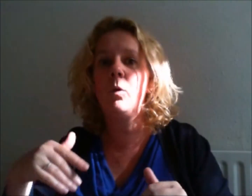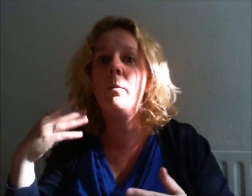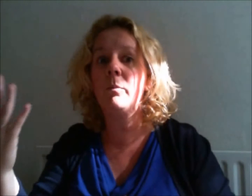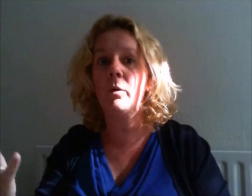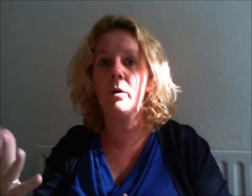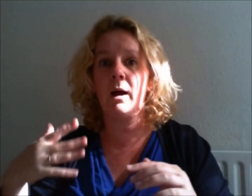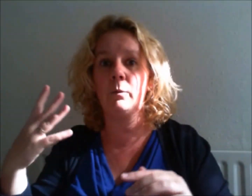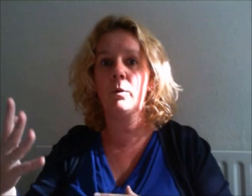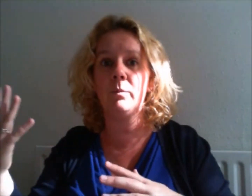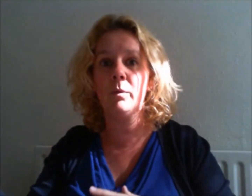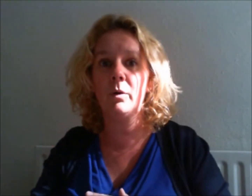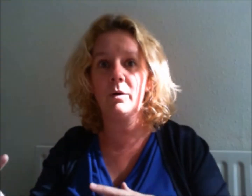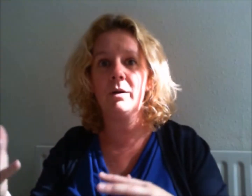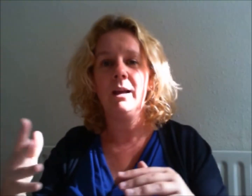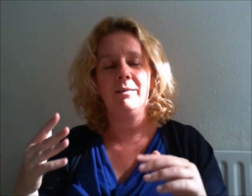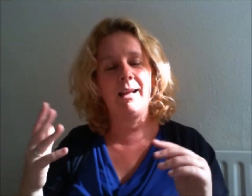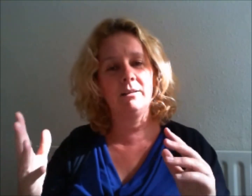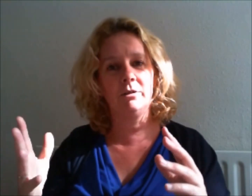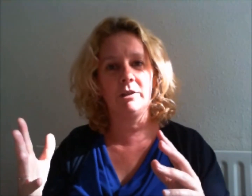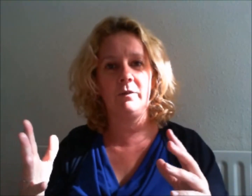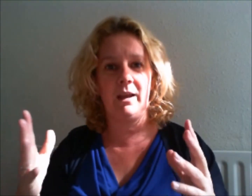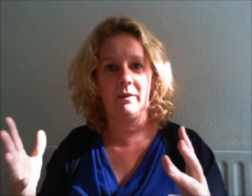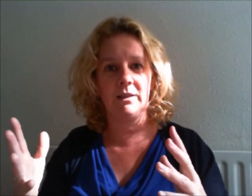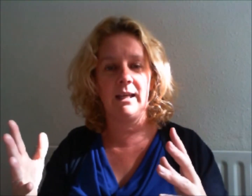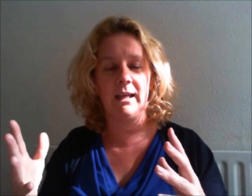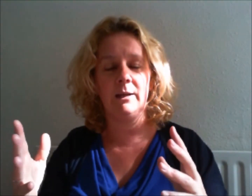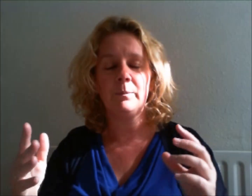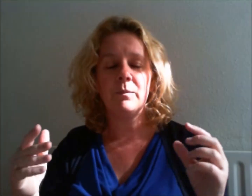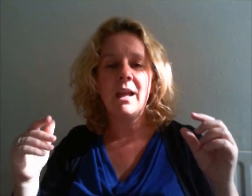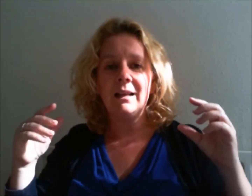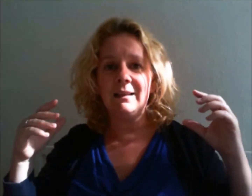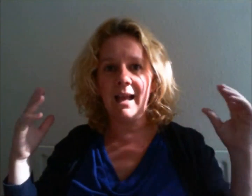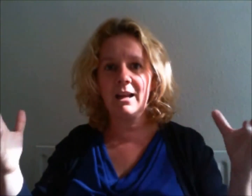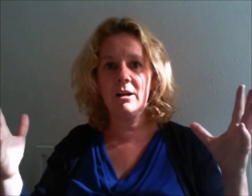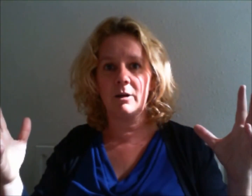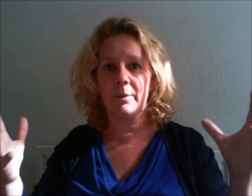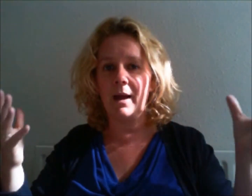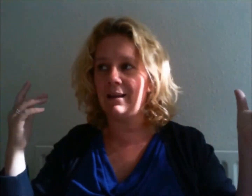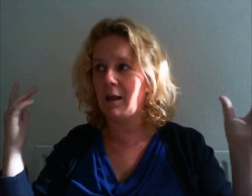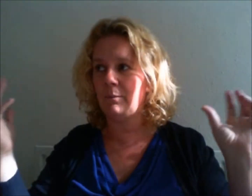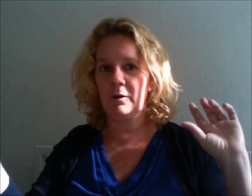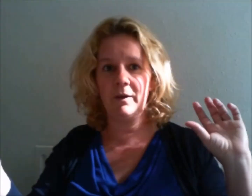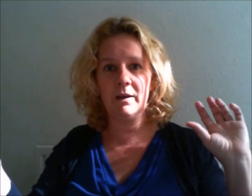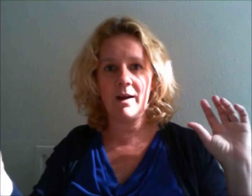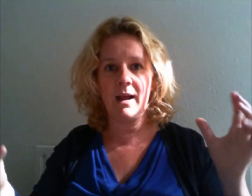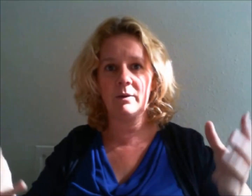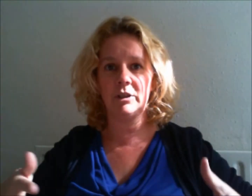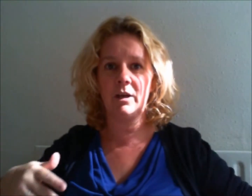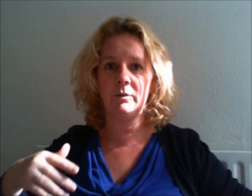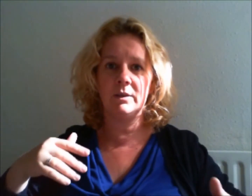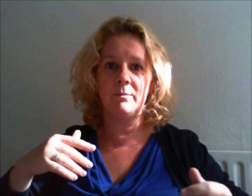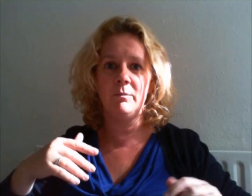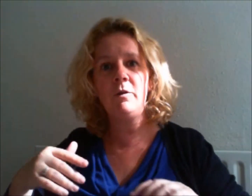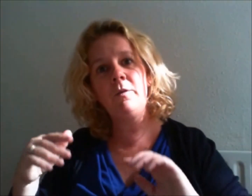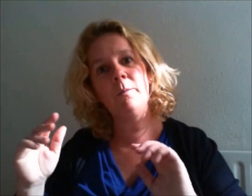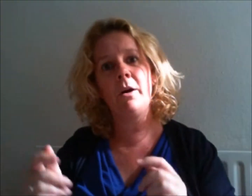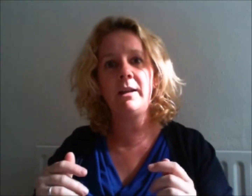want more. I want more. That sort of EFT. Get up and get moving around. Move your body